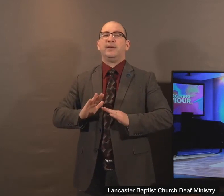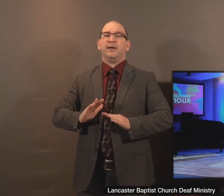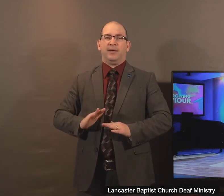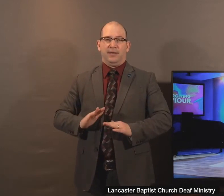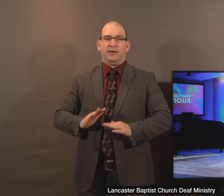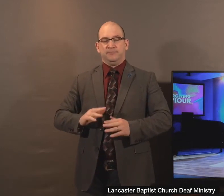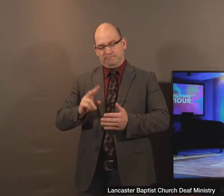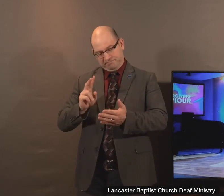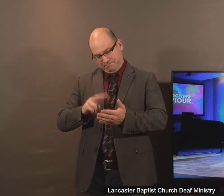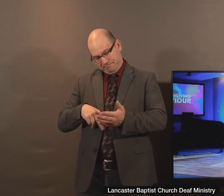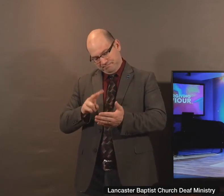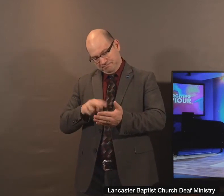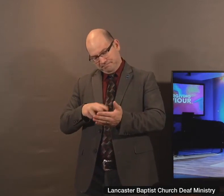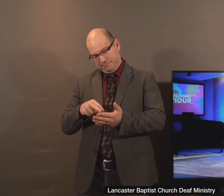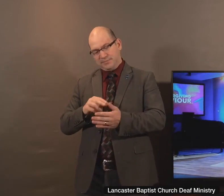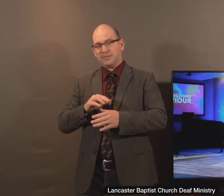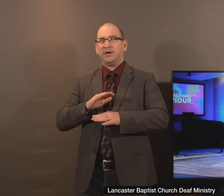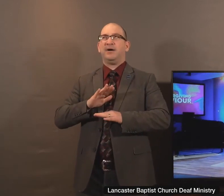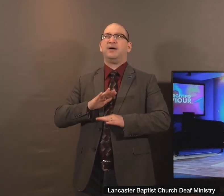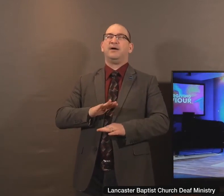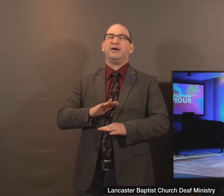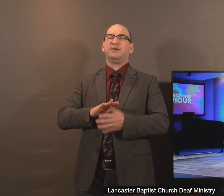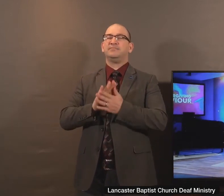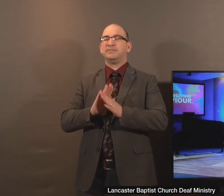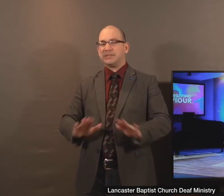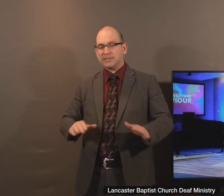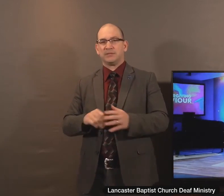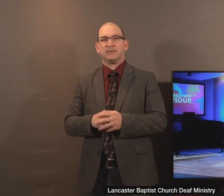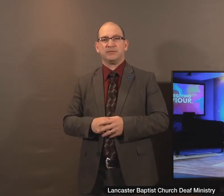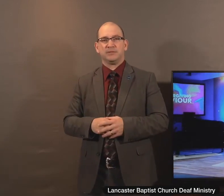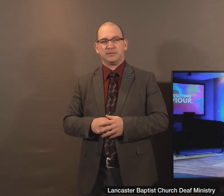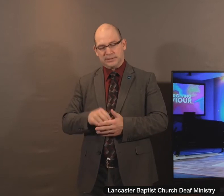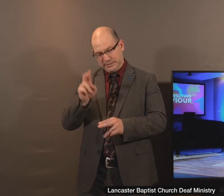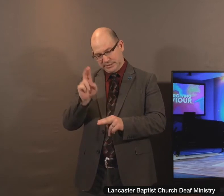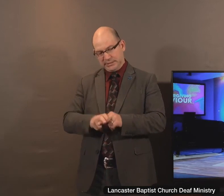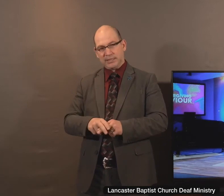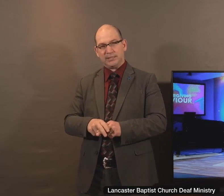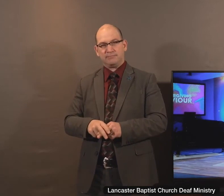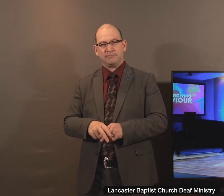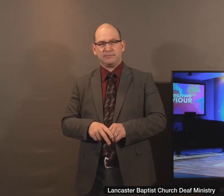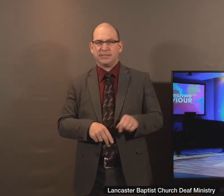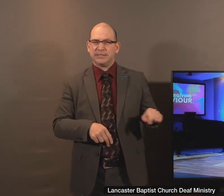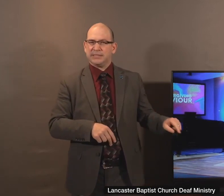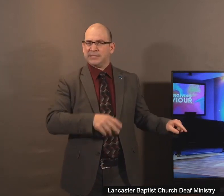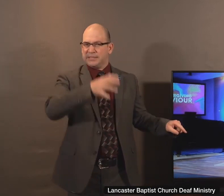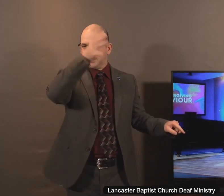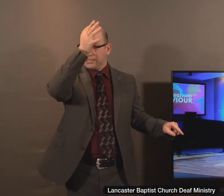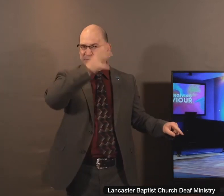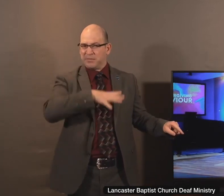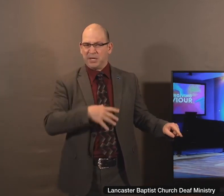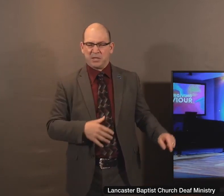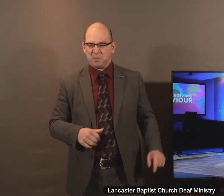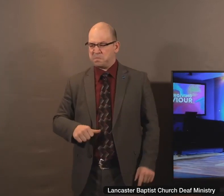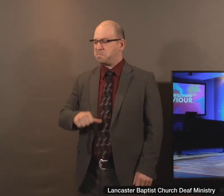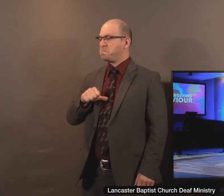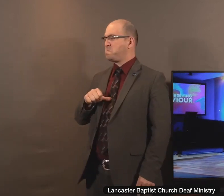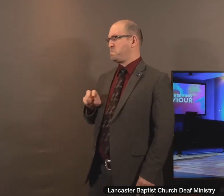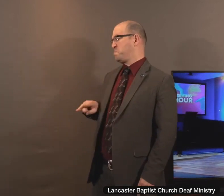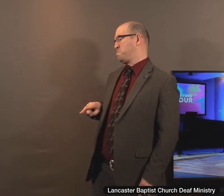Bible. And she would read through the Bible. And this lady sat one day next to a man who had a haughty, proudful attitude. He looked at the